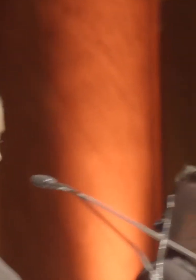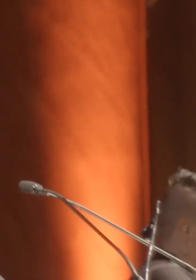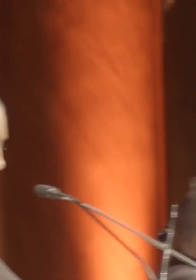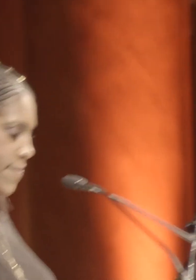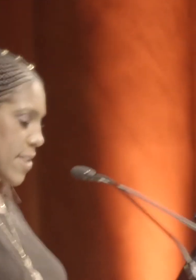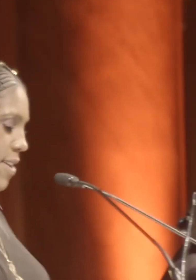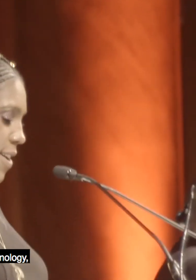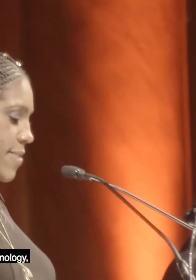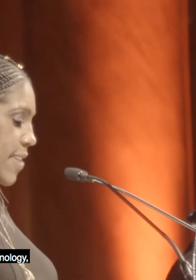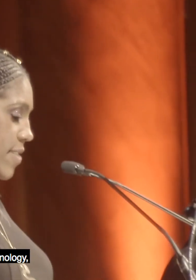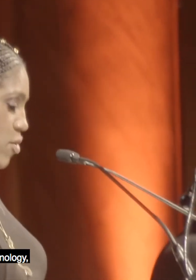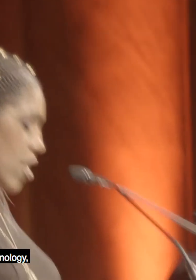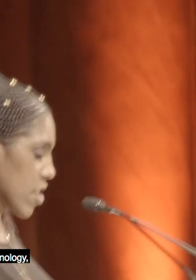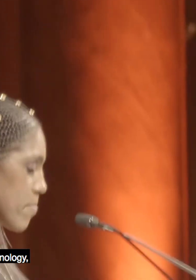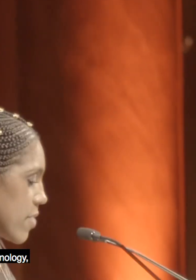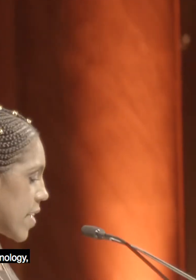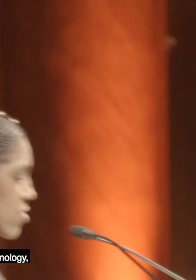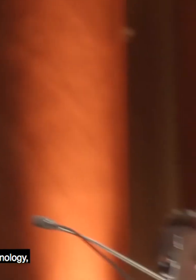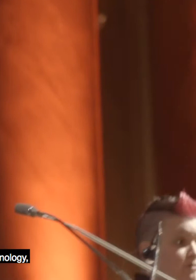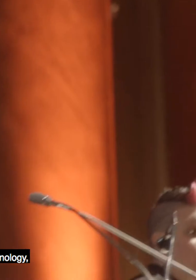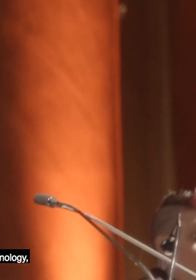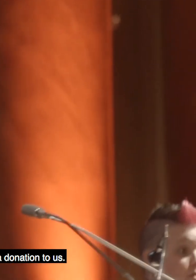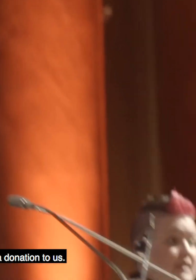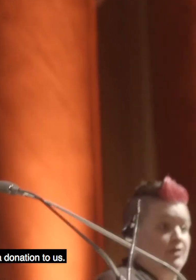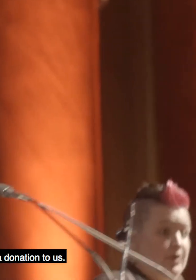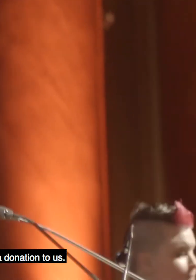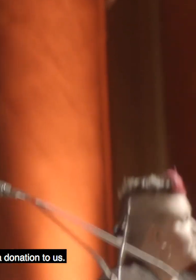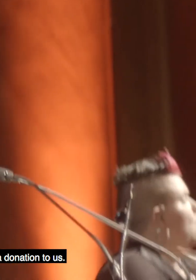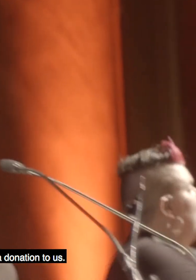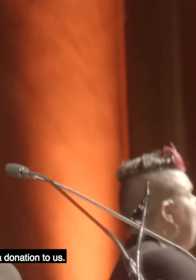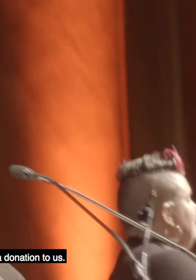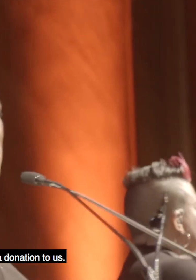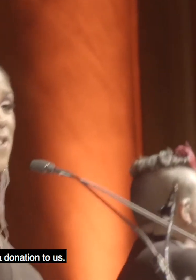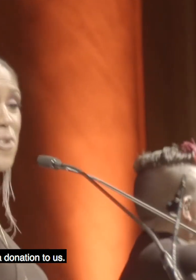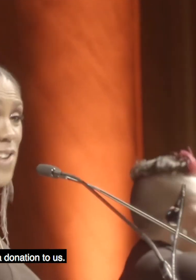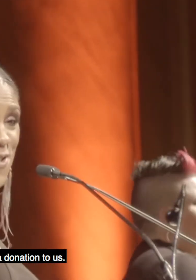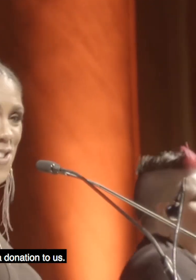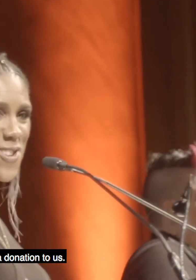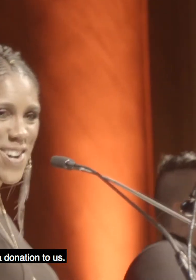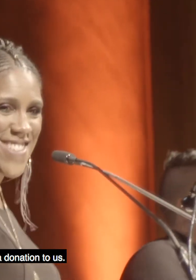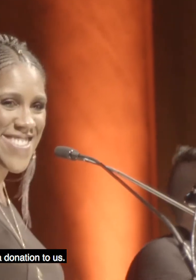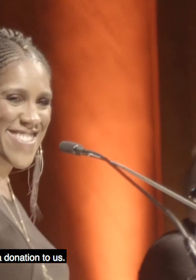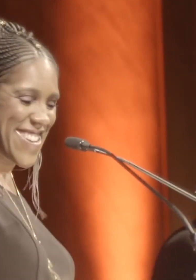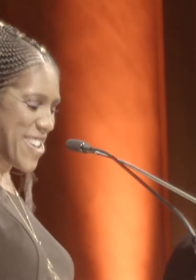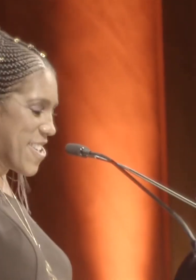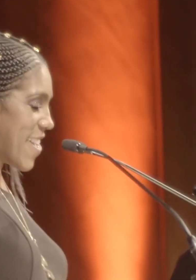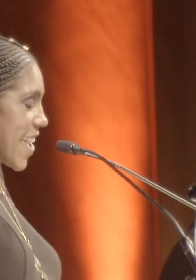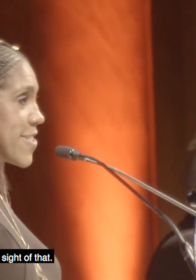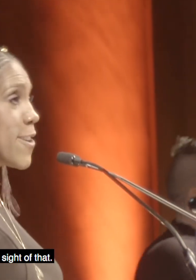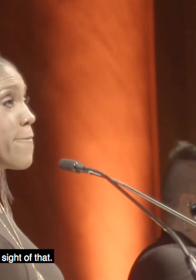as we can. And since I'm talking about technology, we have made it easier for you to make a donation to us.